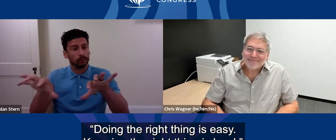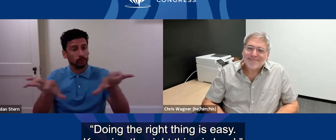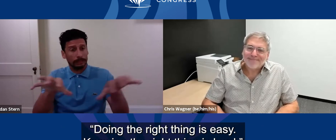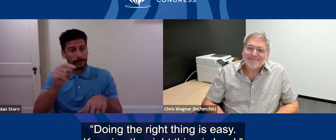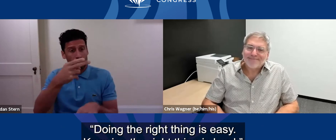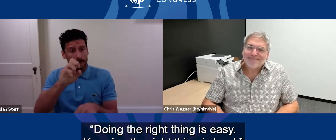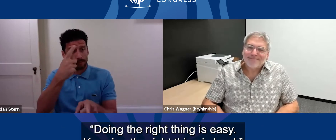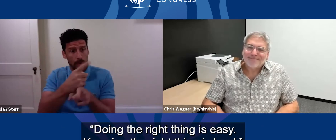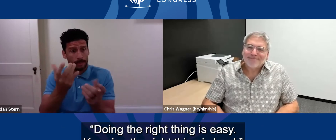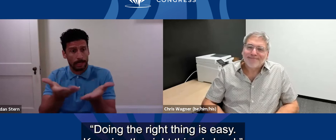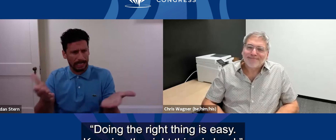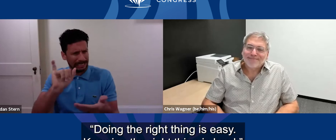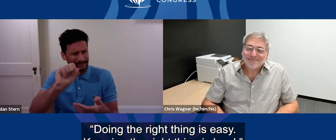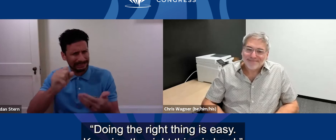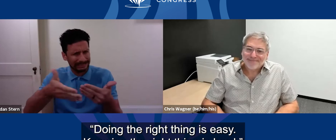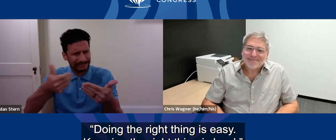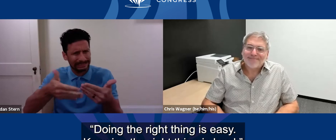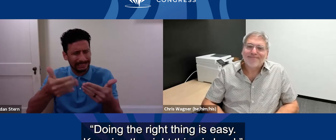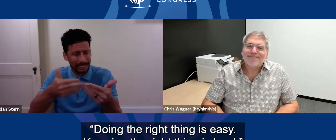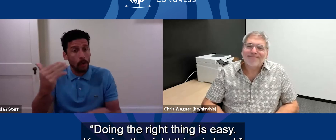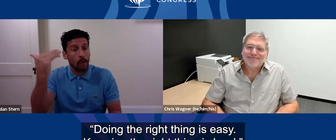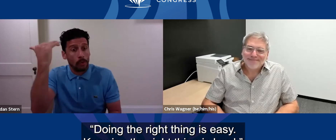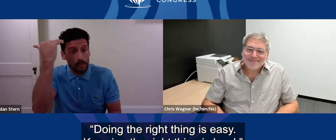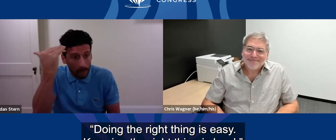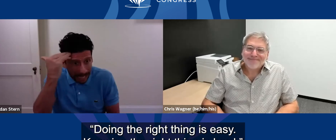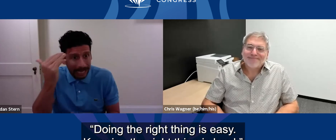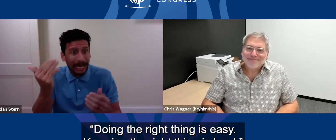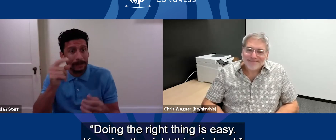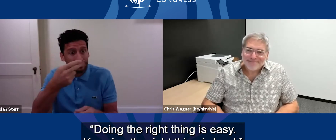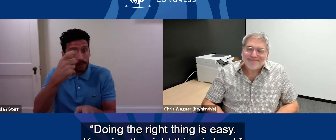doing the right thing is easy. Knowing and doing the right thing is hard.